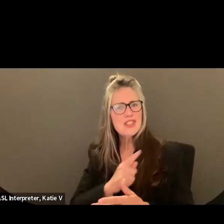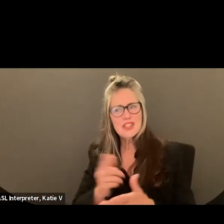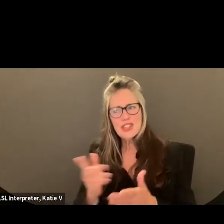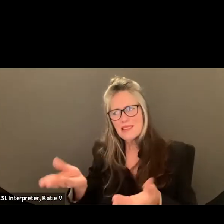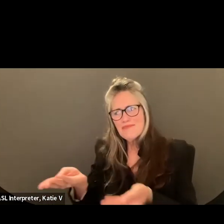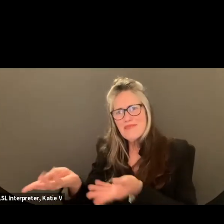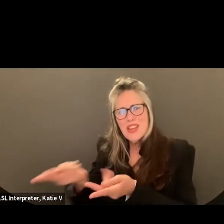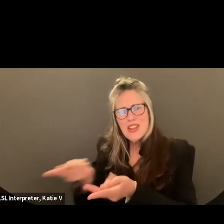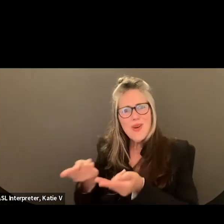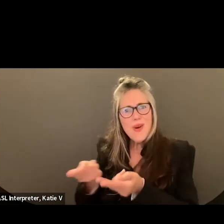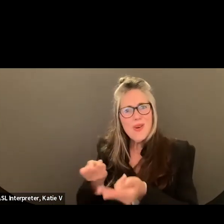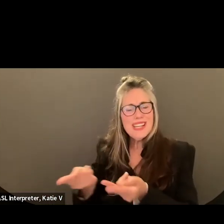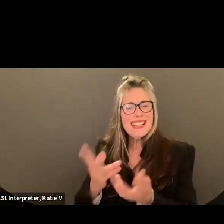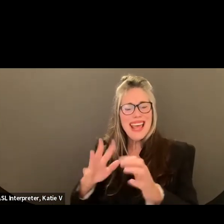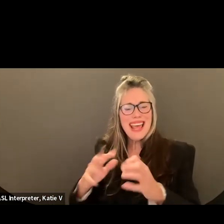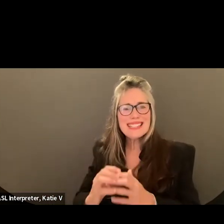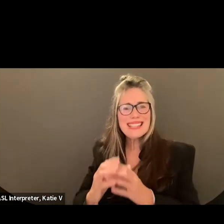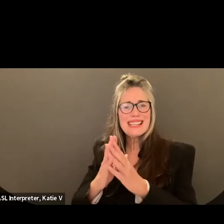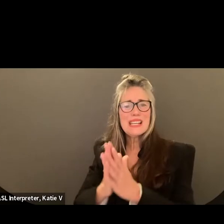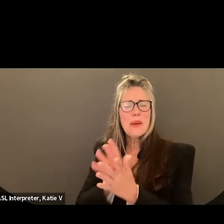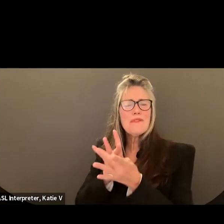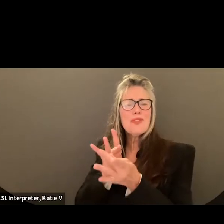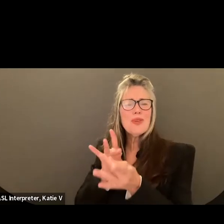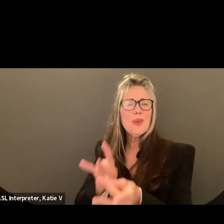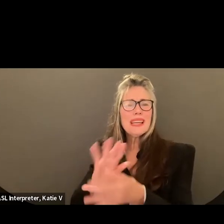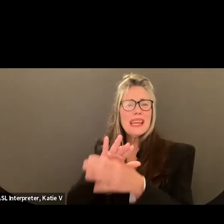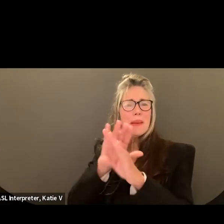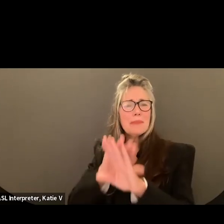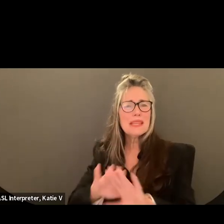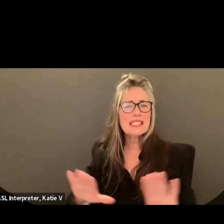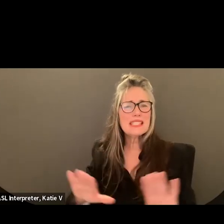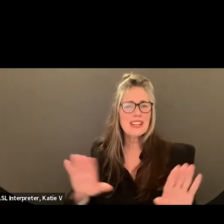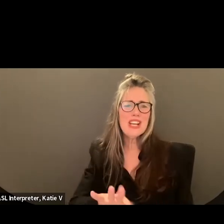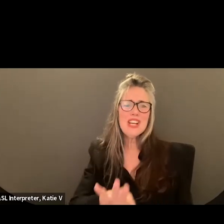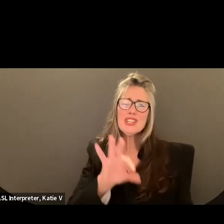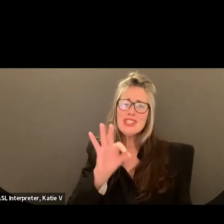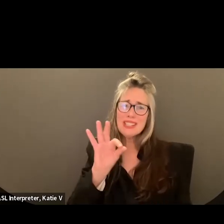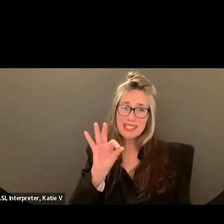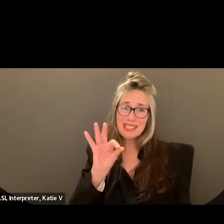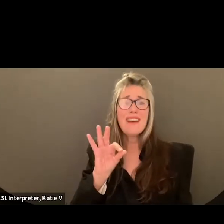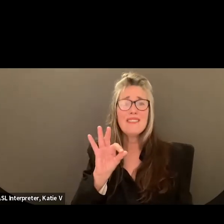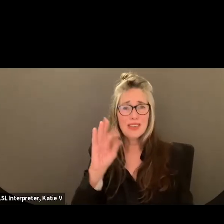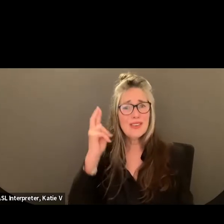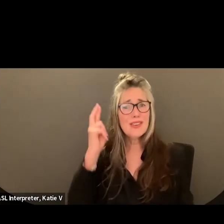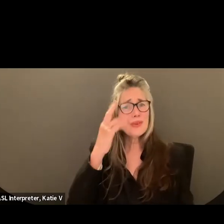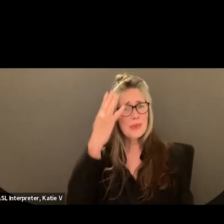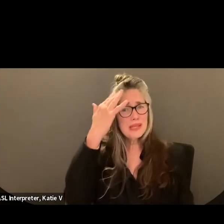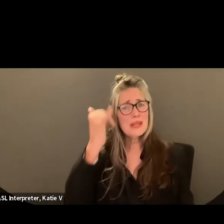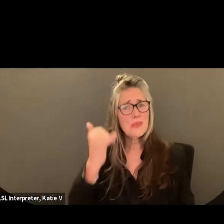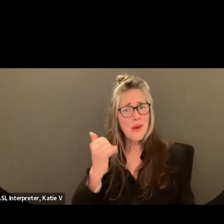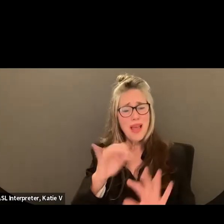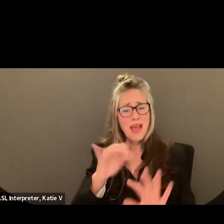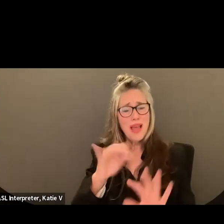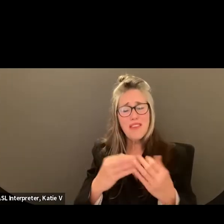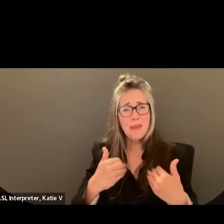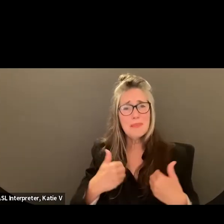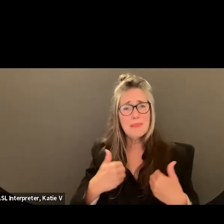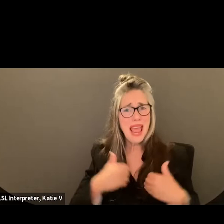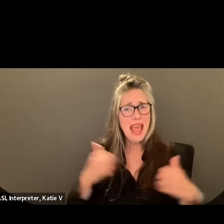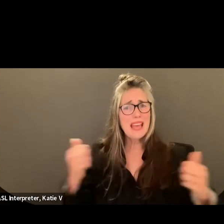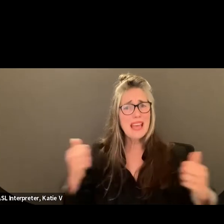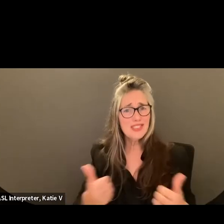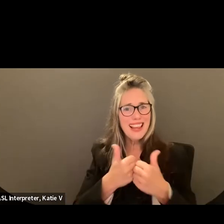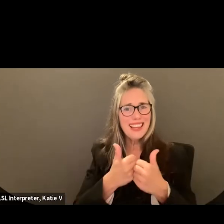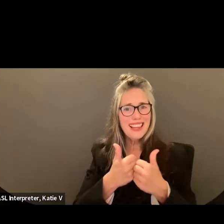hours evaluating my teen teen and ultimately she discovered the source of their challenges. Thank you to all the